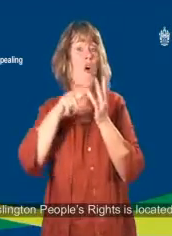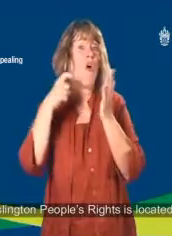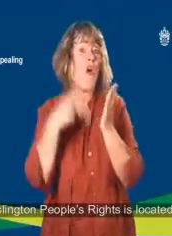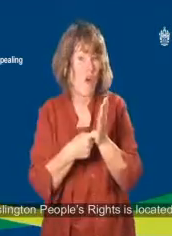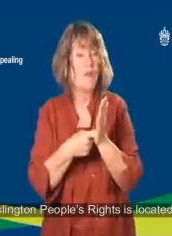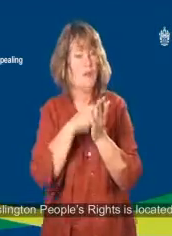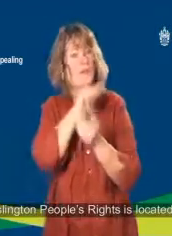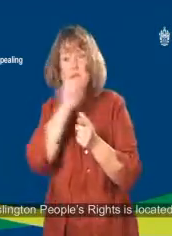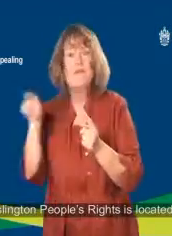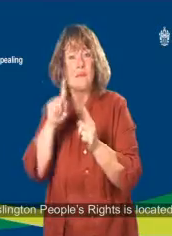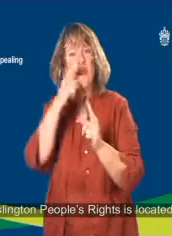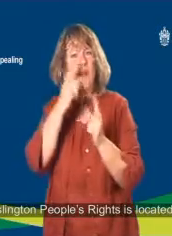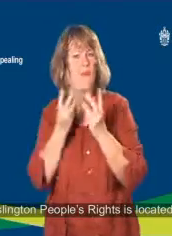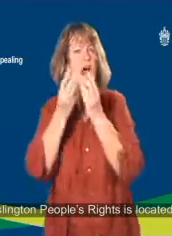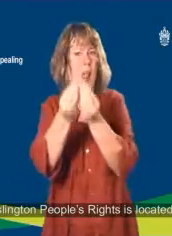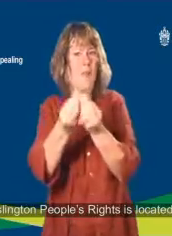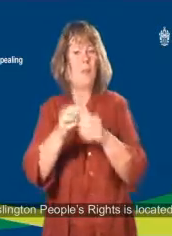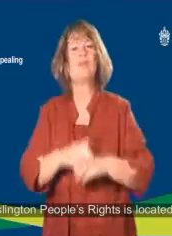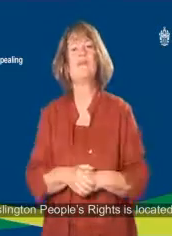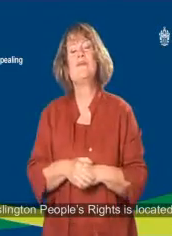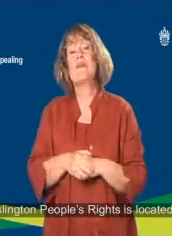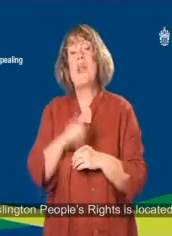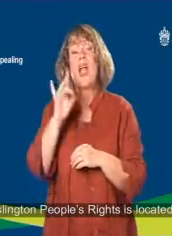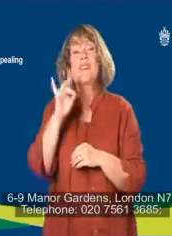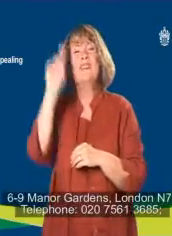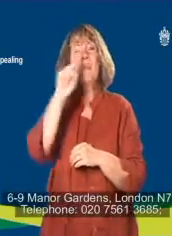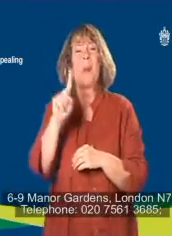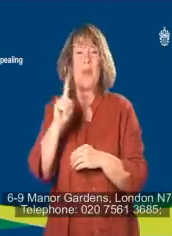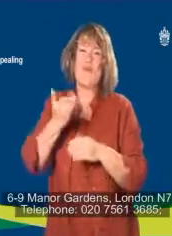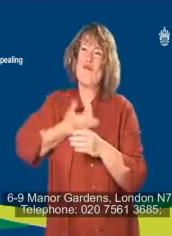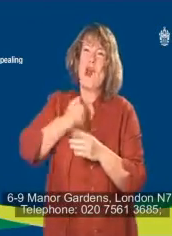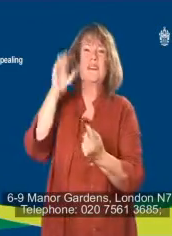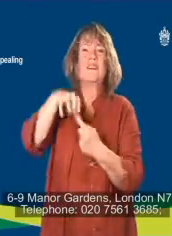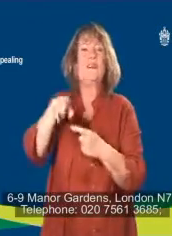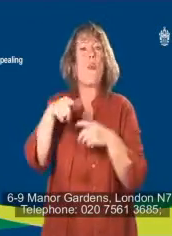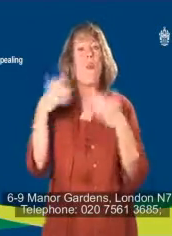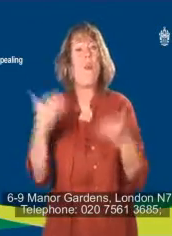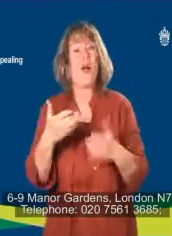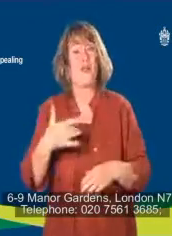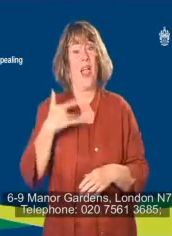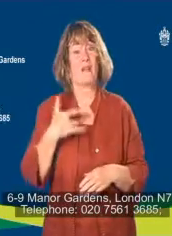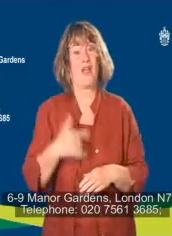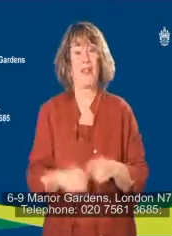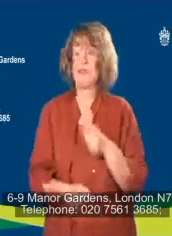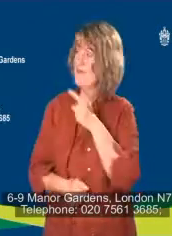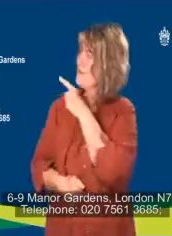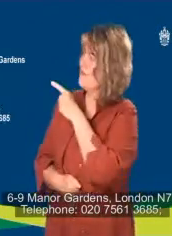Islington People's Rights is located at 6-9 Manor Gardens, London